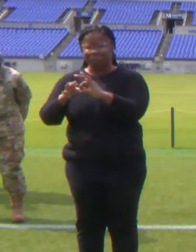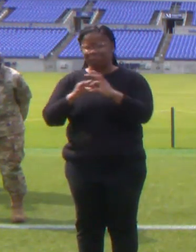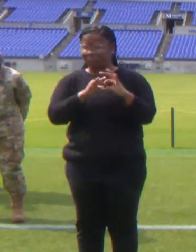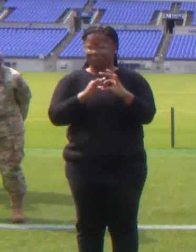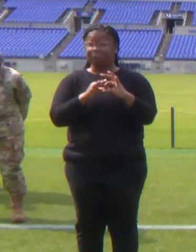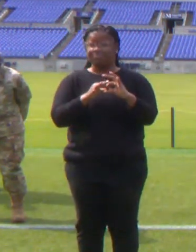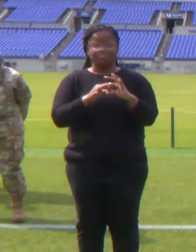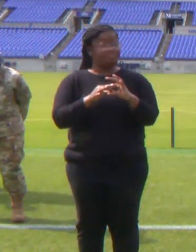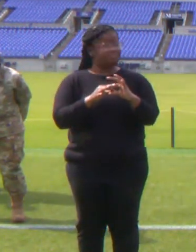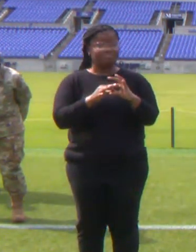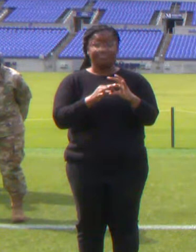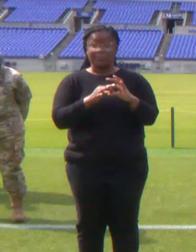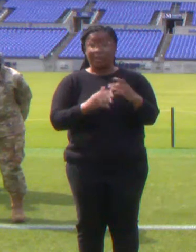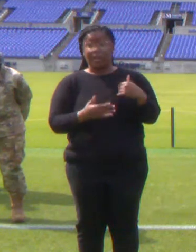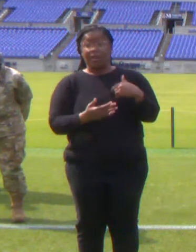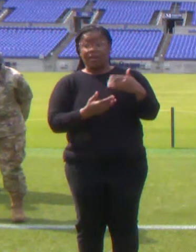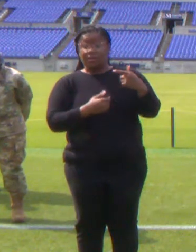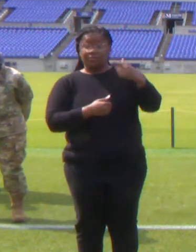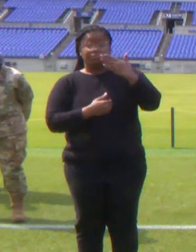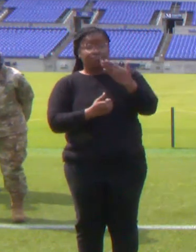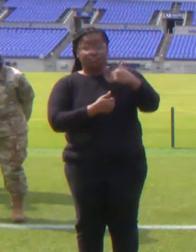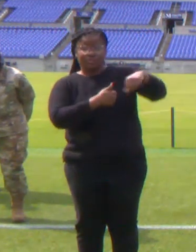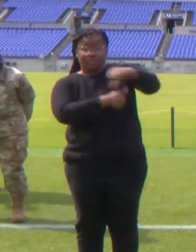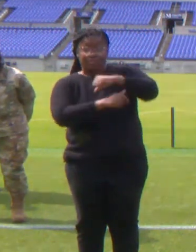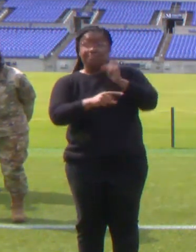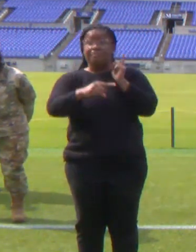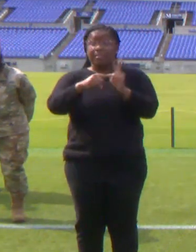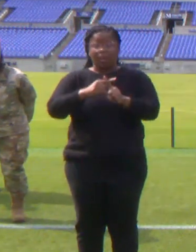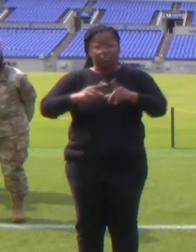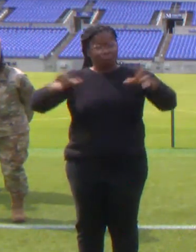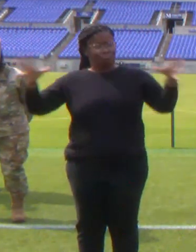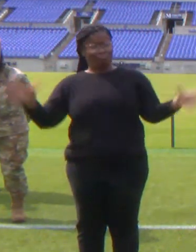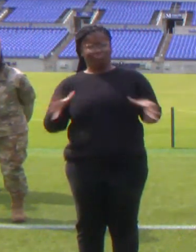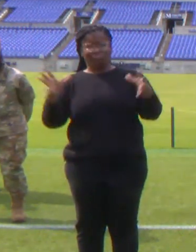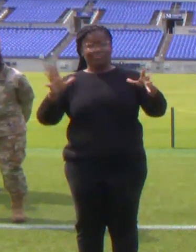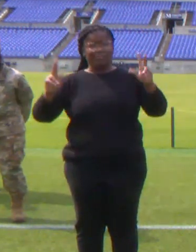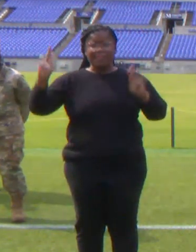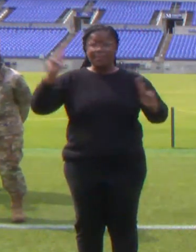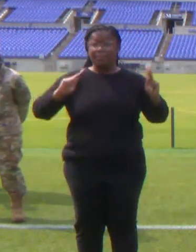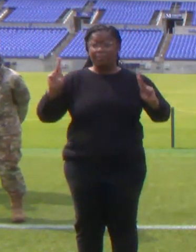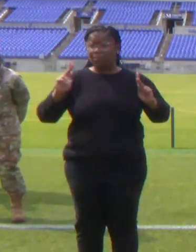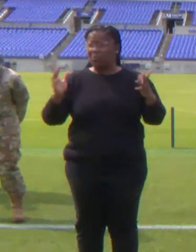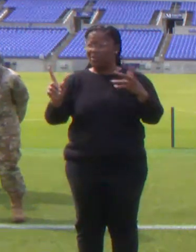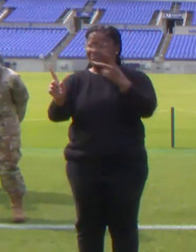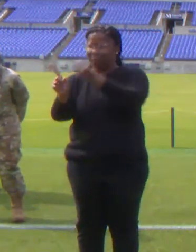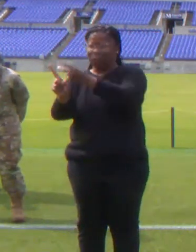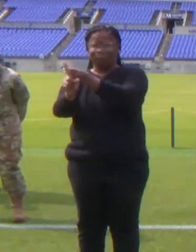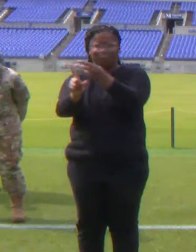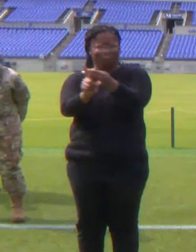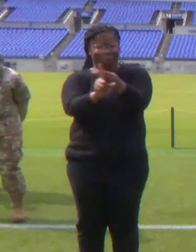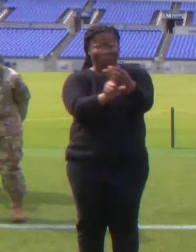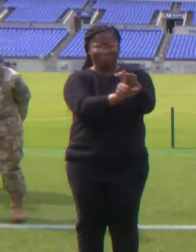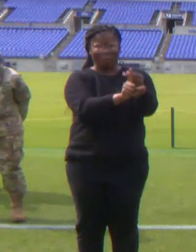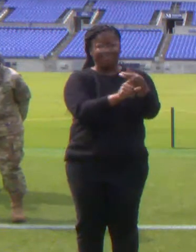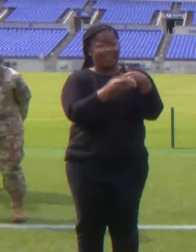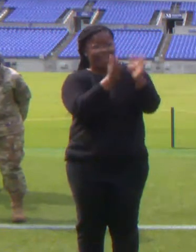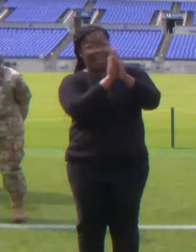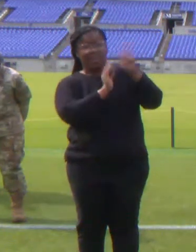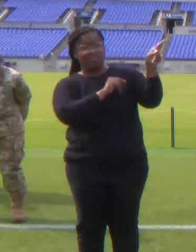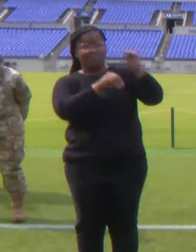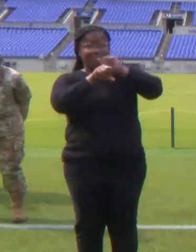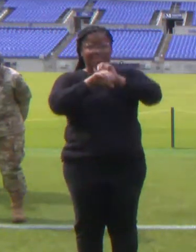one another, but also encouraging people to get vaccinated. We ask that you would bless our time, that you would be present